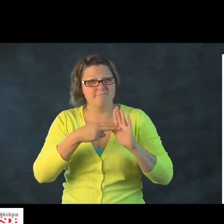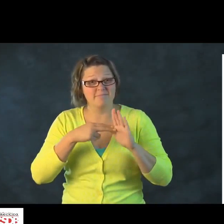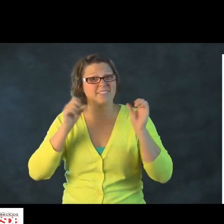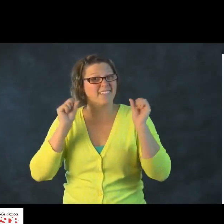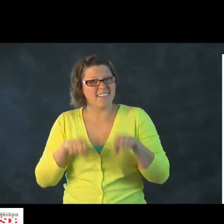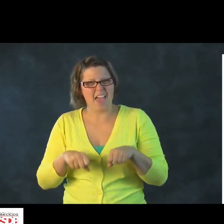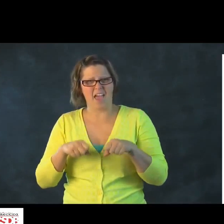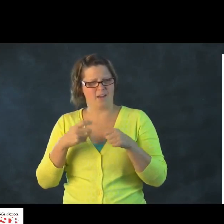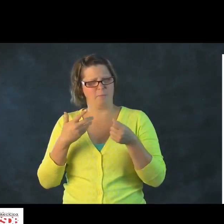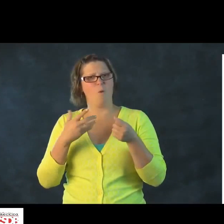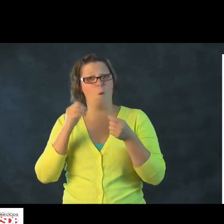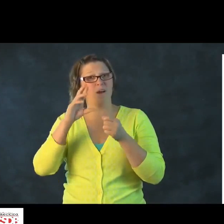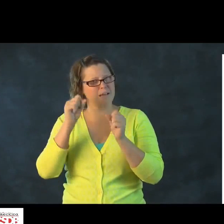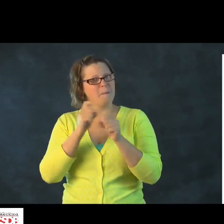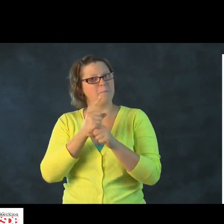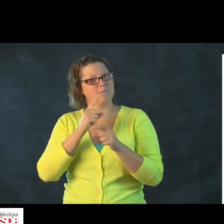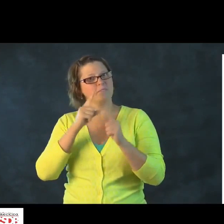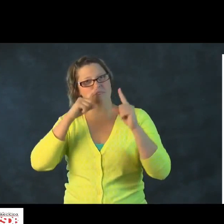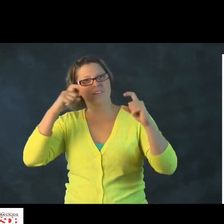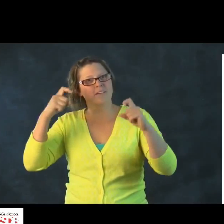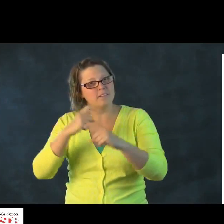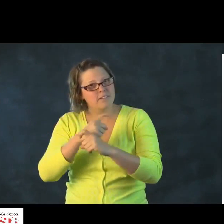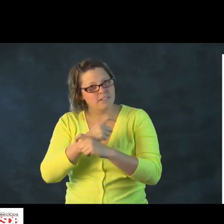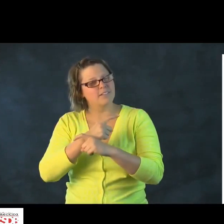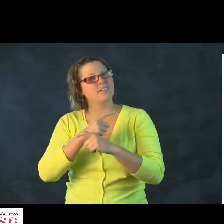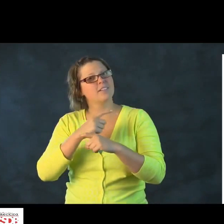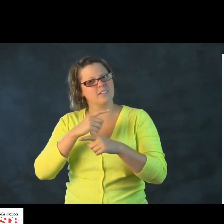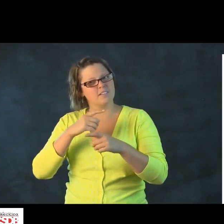anything too extravagant. You can make it all simple.